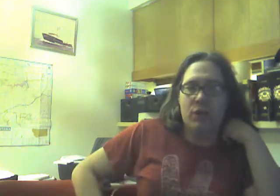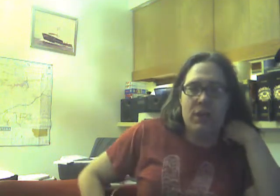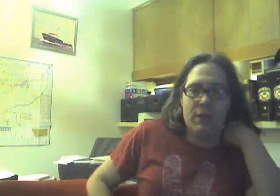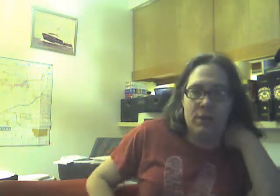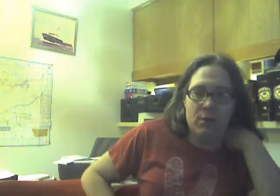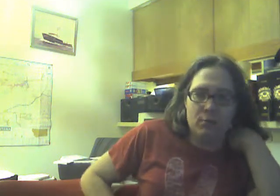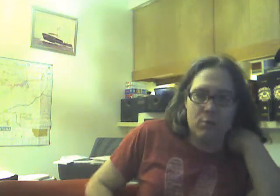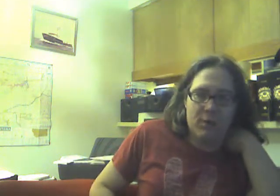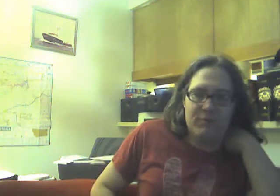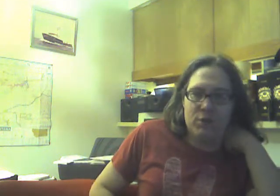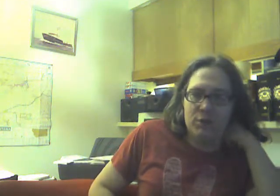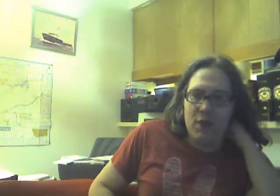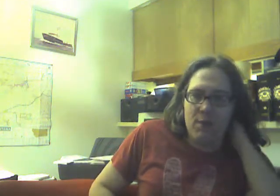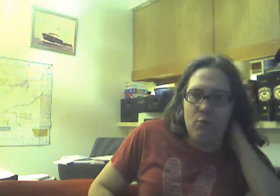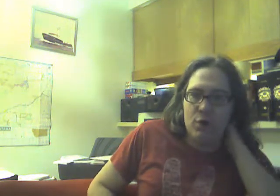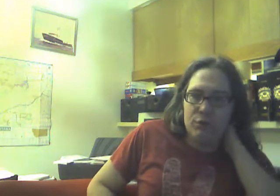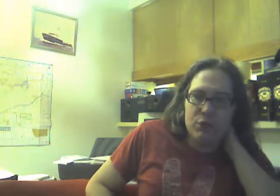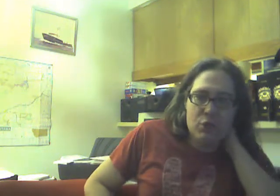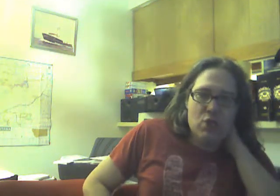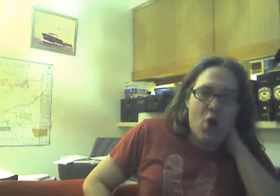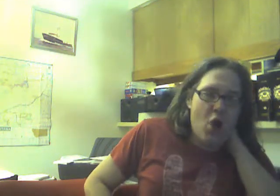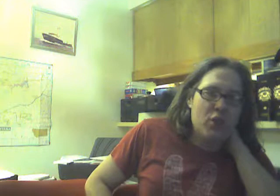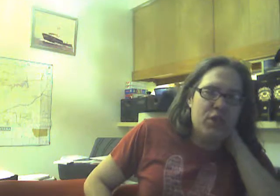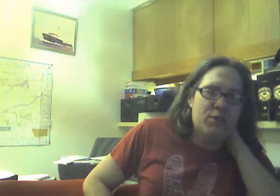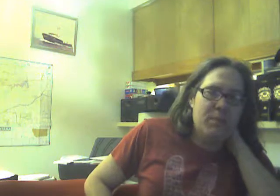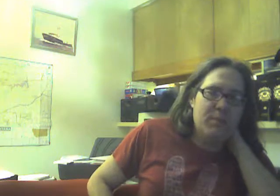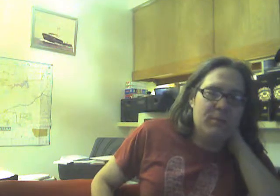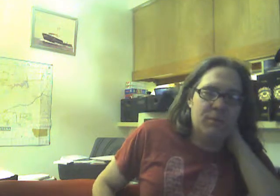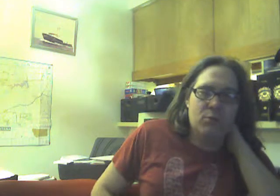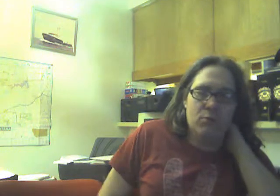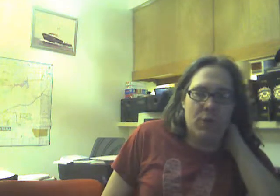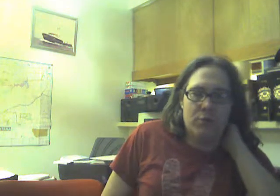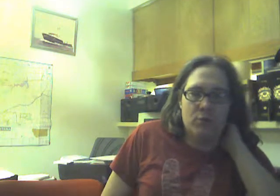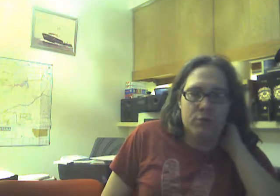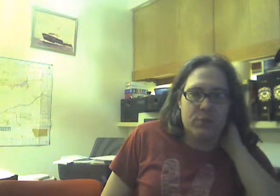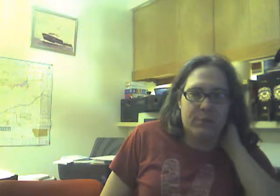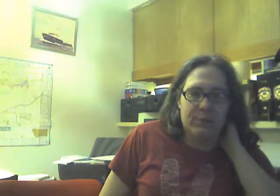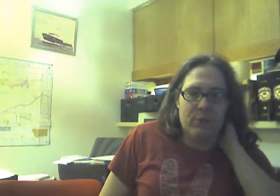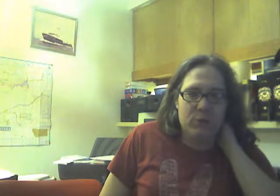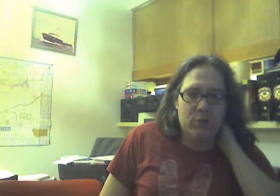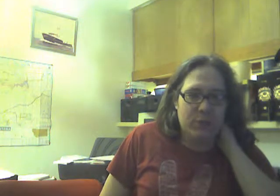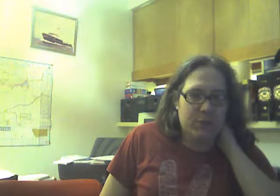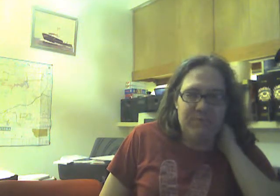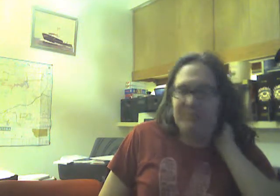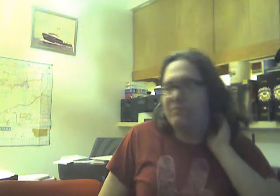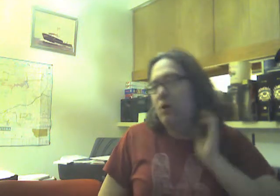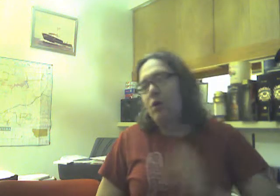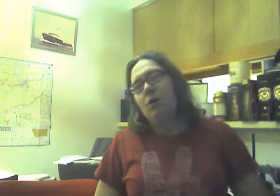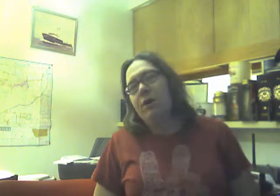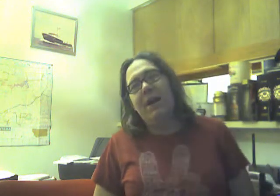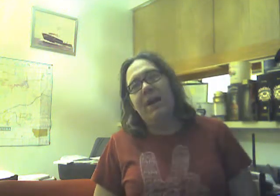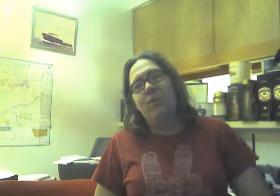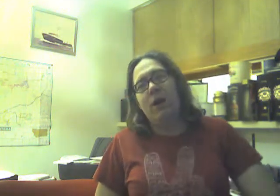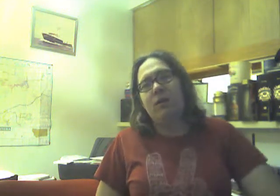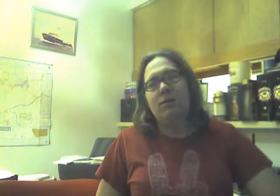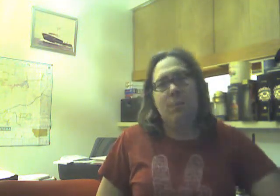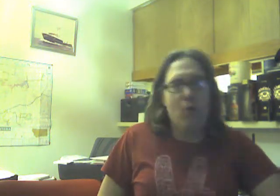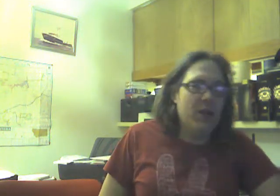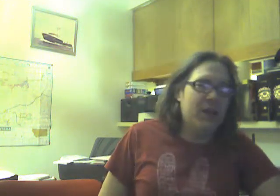lady, or whatever her name was. All these people, Lisa Rachel or something, Rachel Lisa, anyways, the point